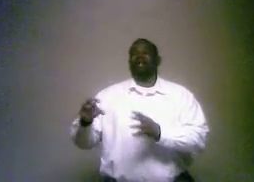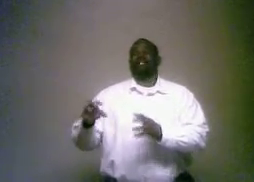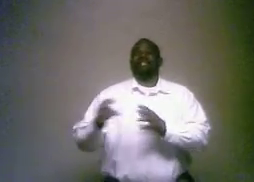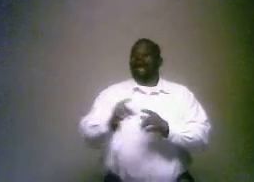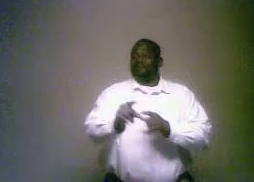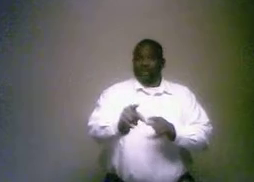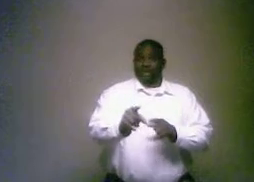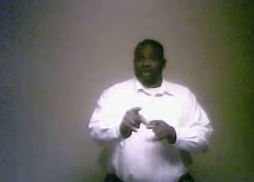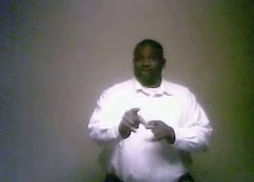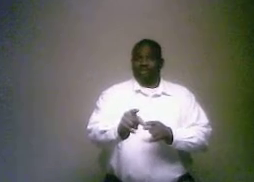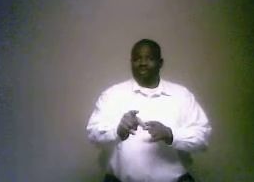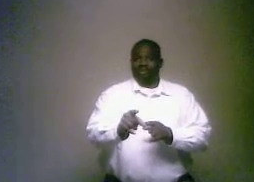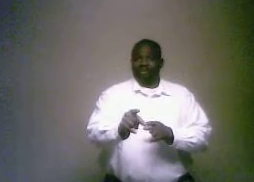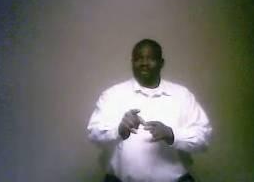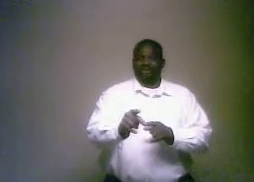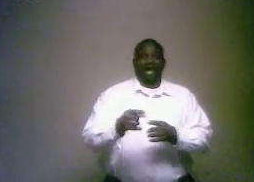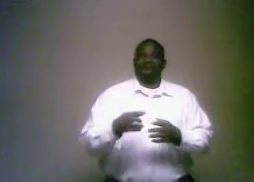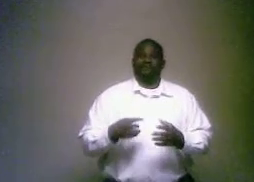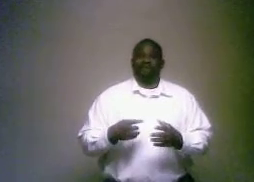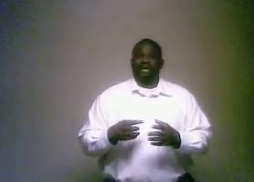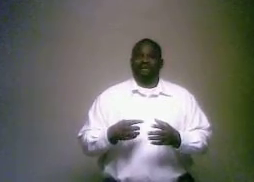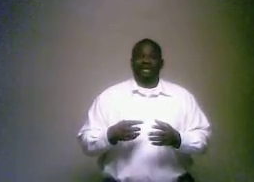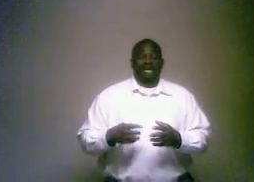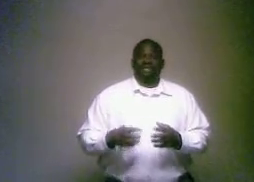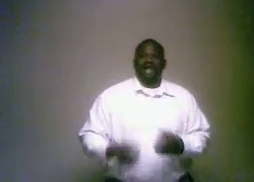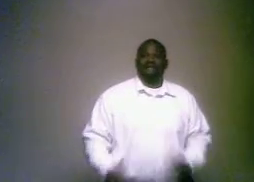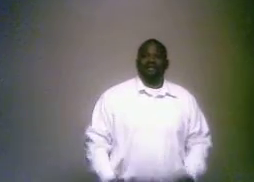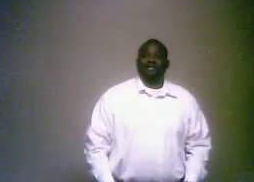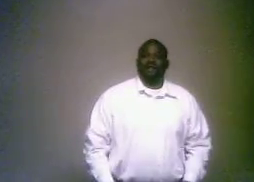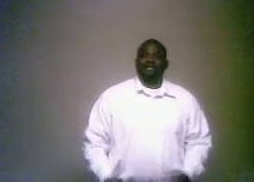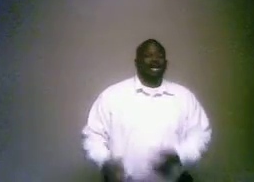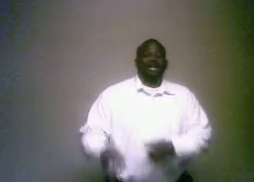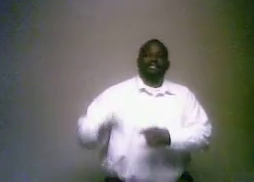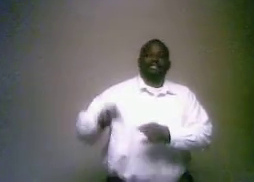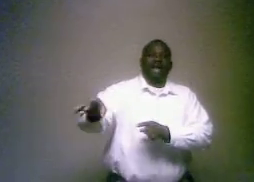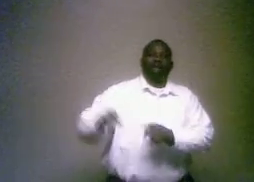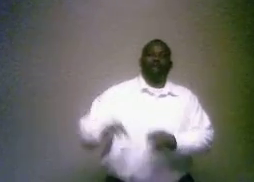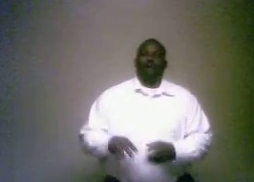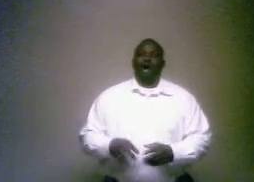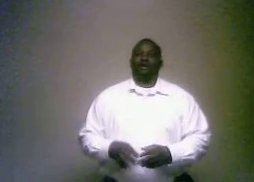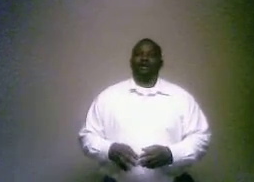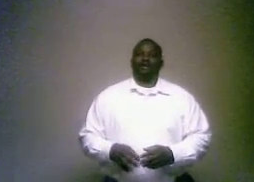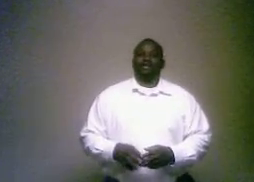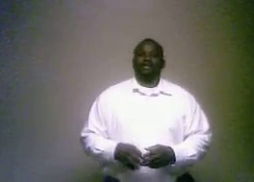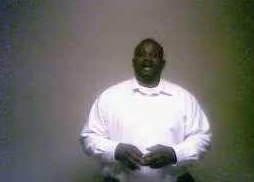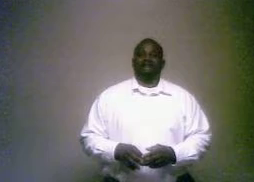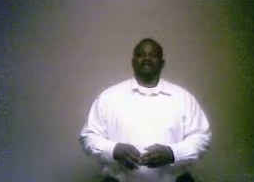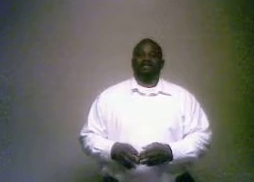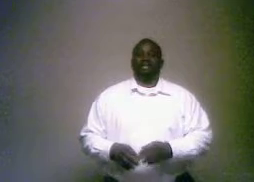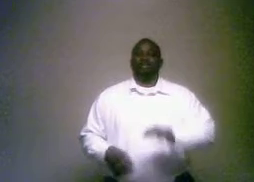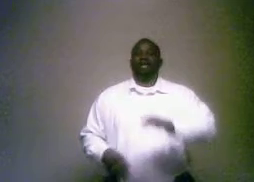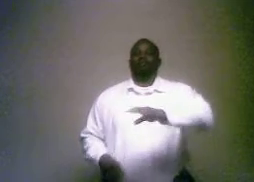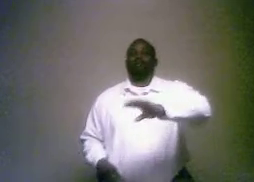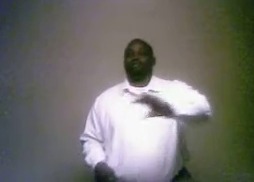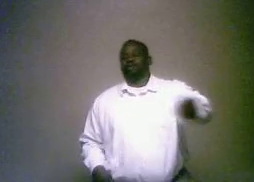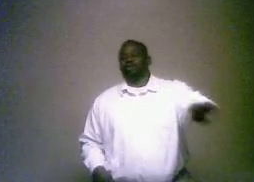it's not for you. It's not for me either. It's not for the church, and it's not required for your salvation. See, many people are duped